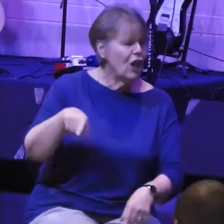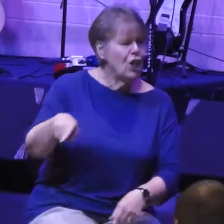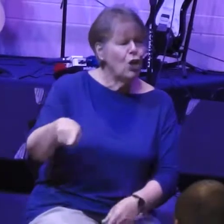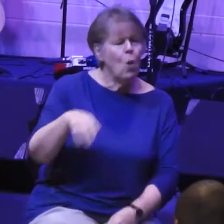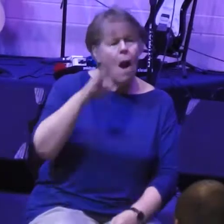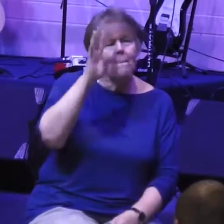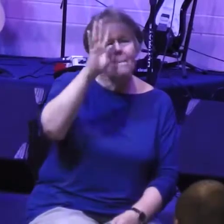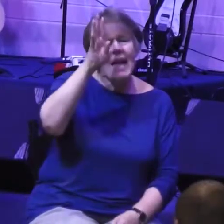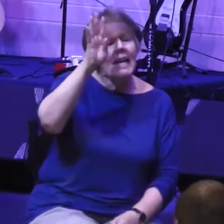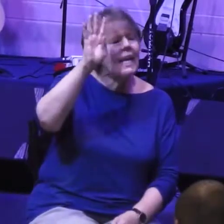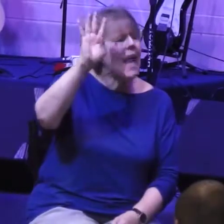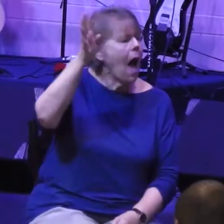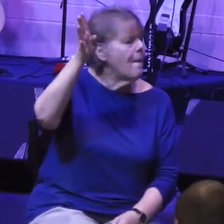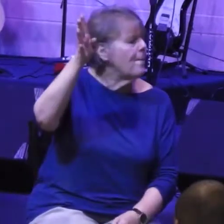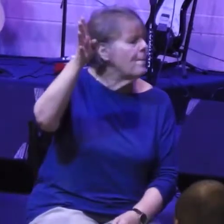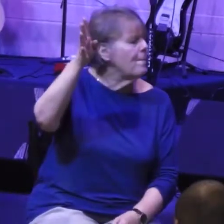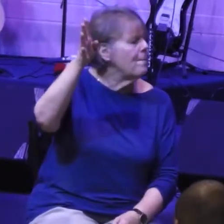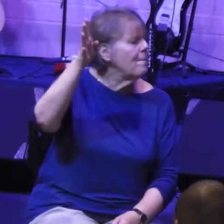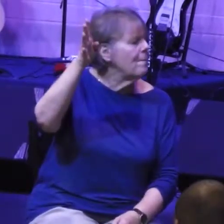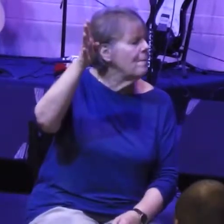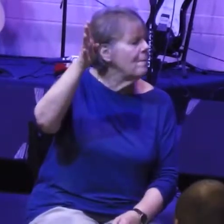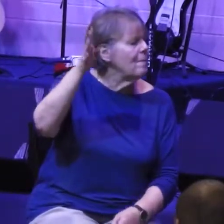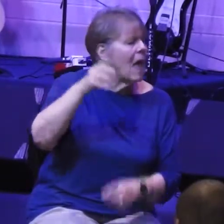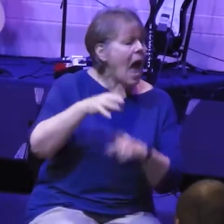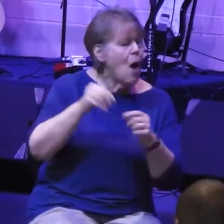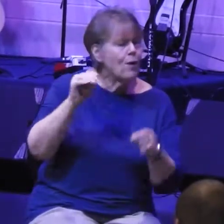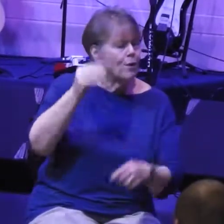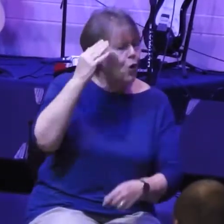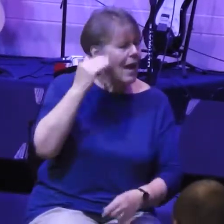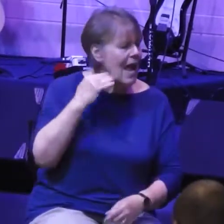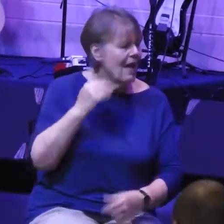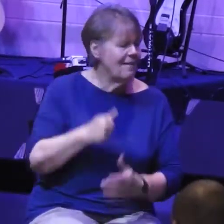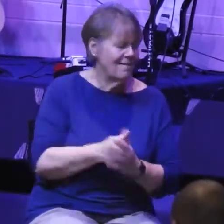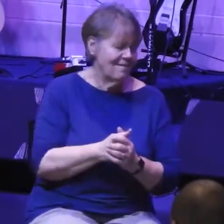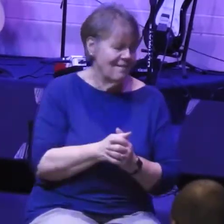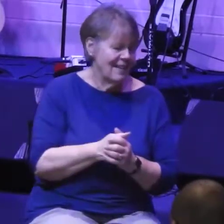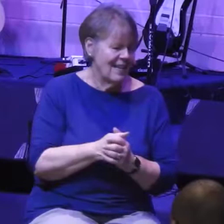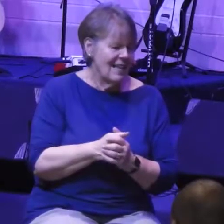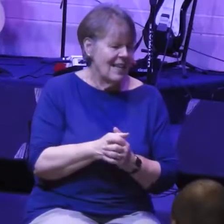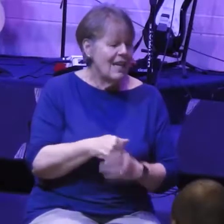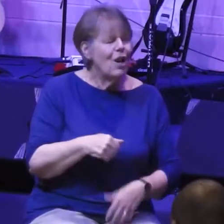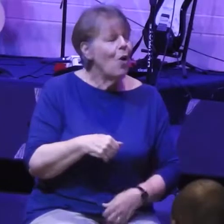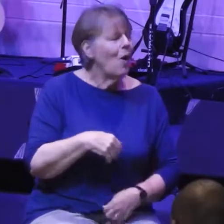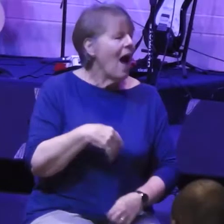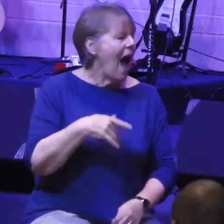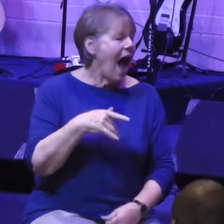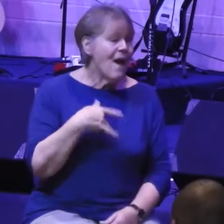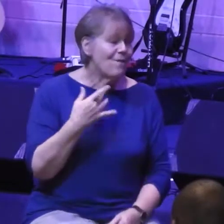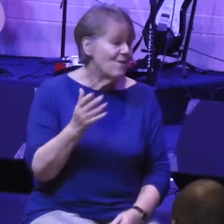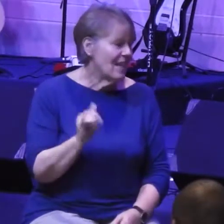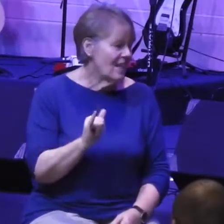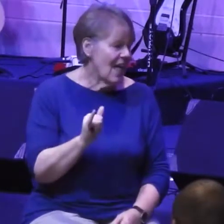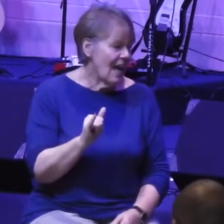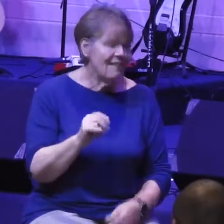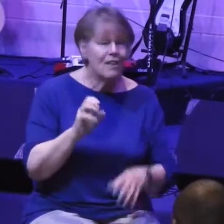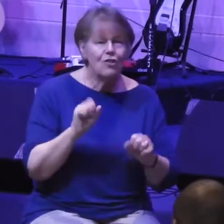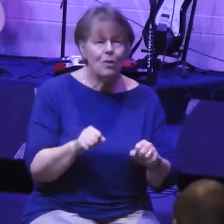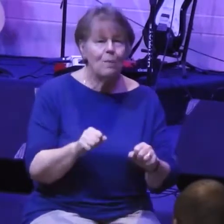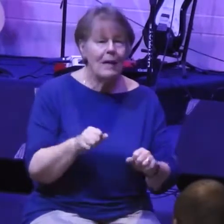up out of your head. Again, I feel like we could make a play and like the lines would be written already and it would be great.